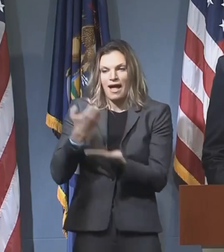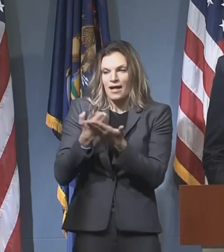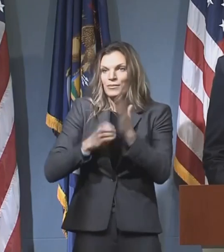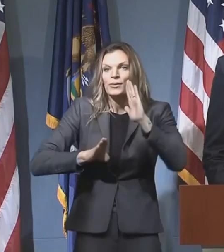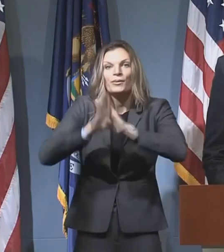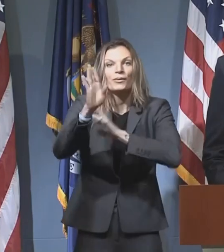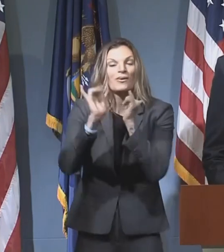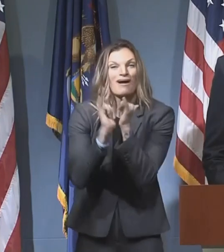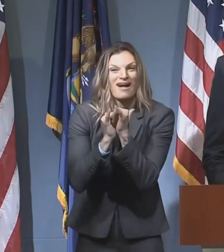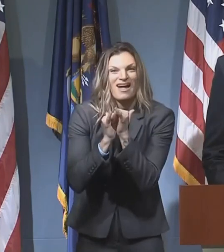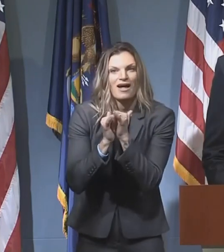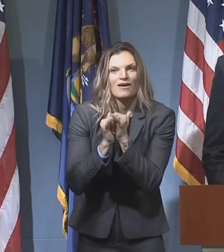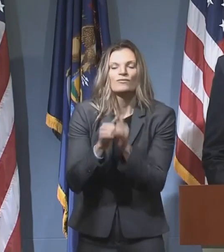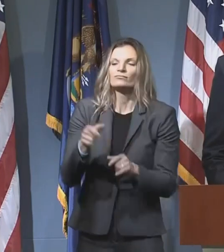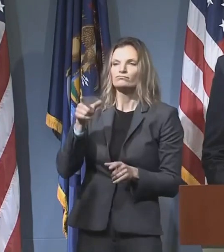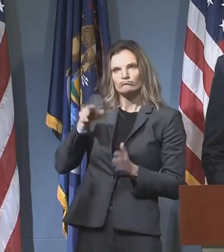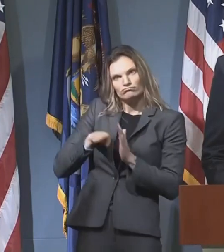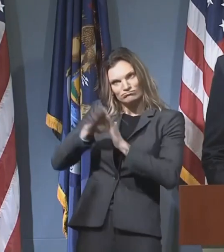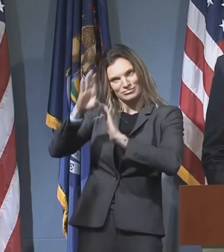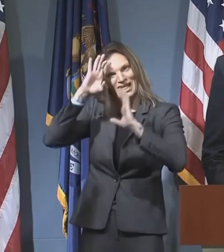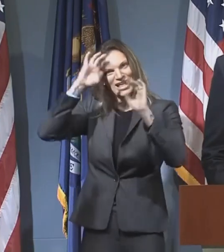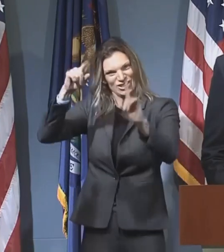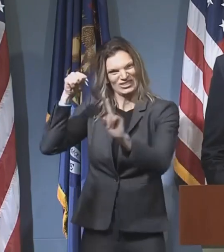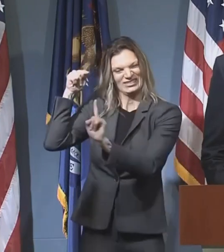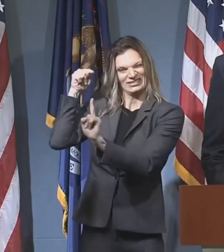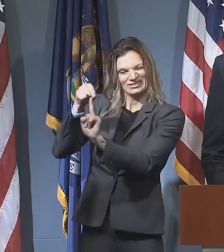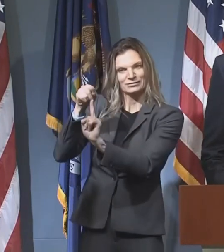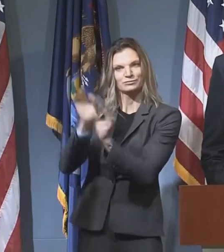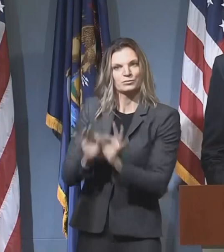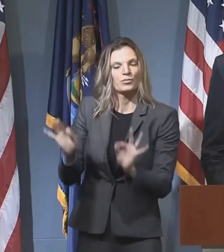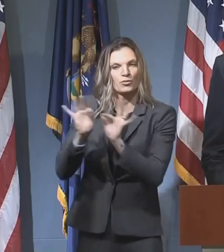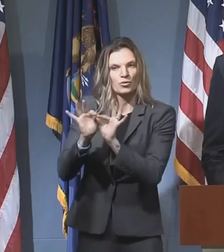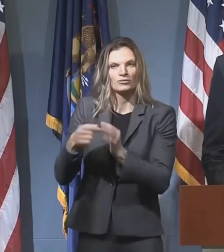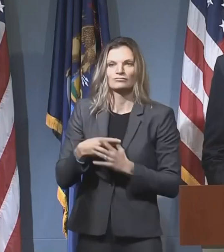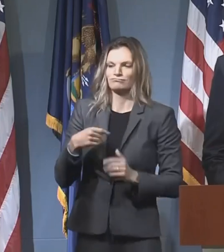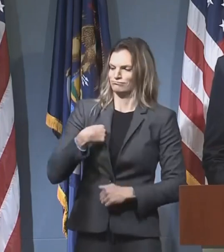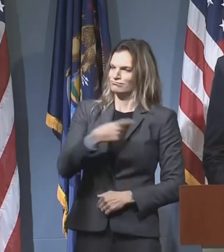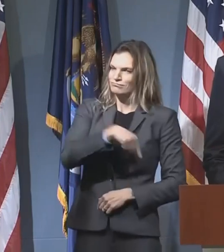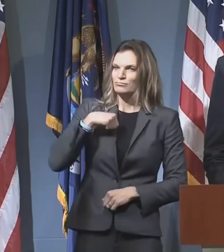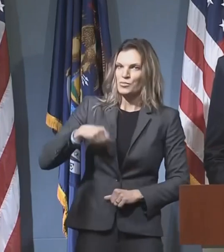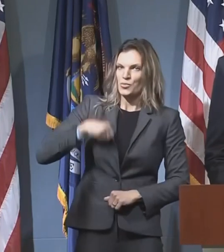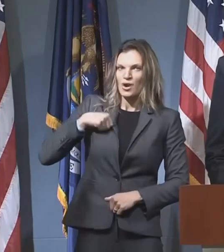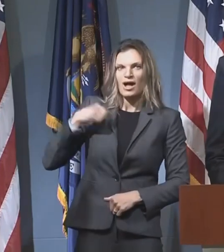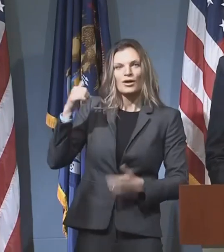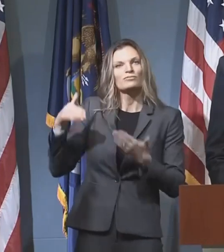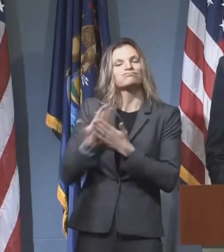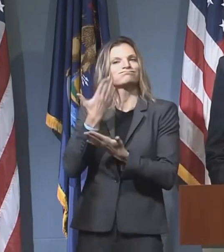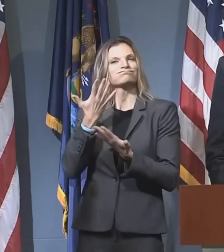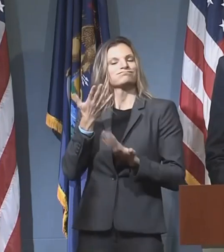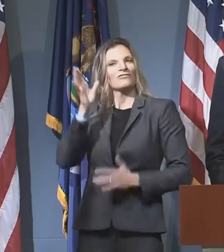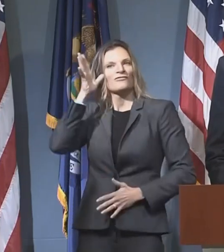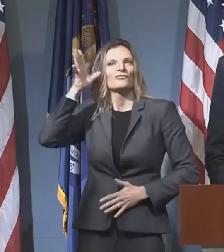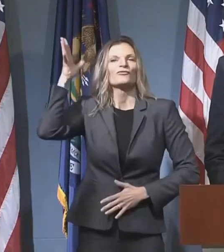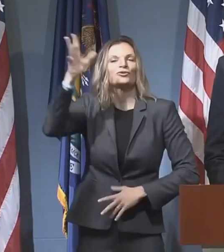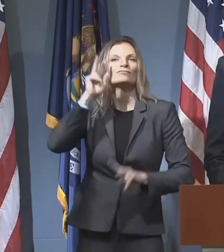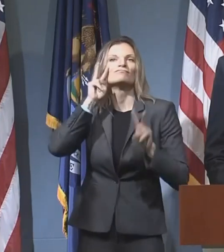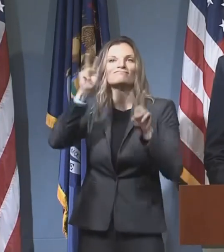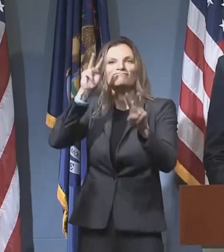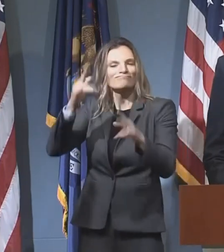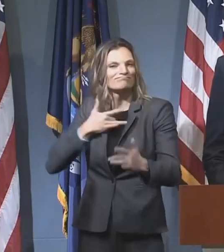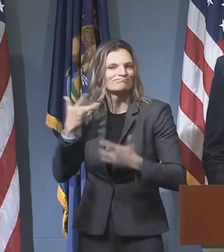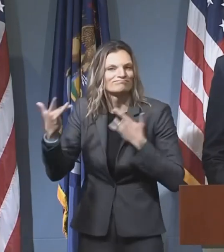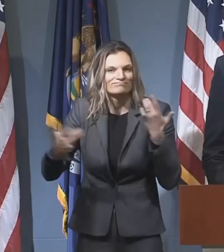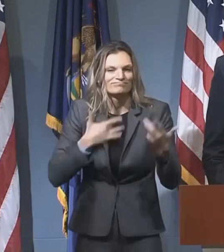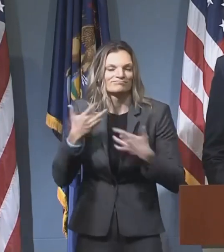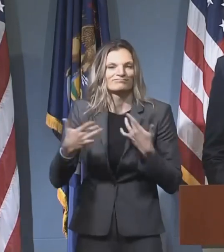regardless of their station in life. We are proud to progress toward this future through the Futures for Frontliners program and the